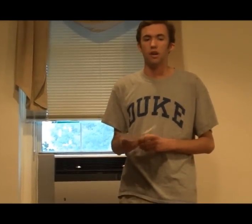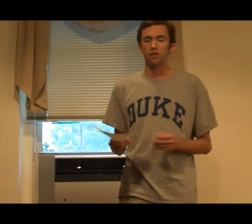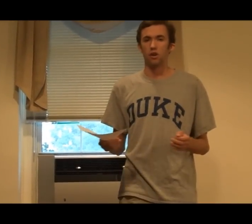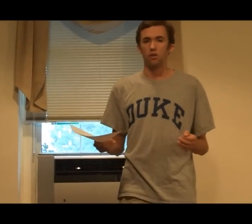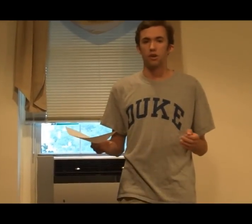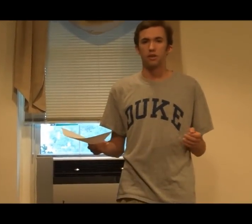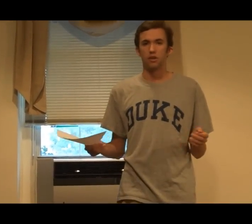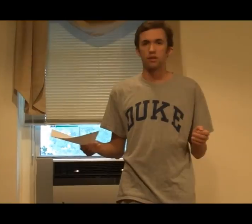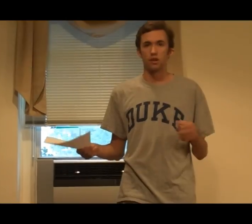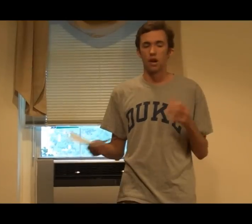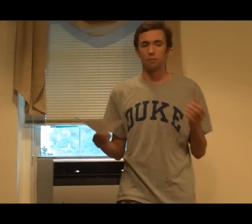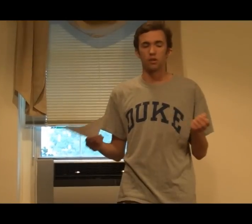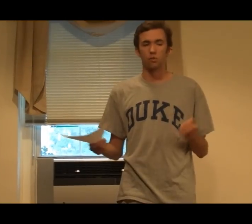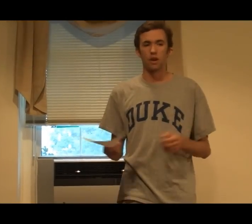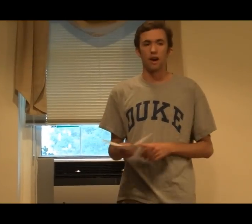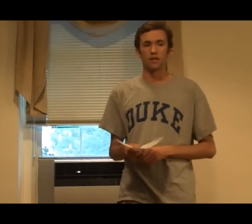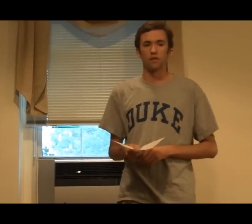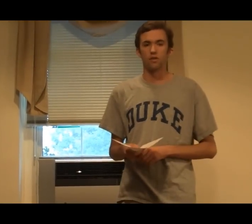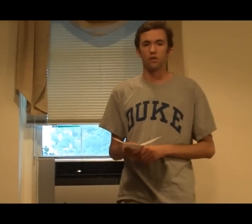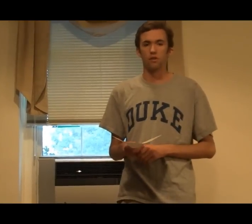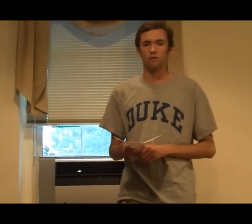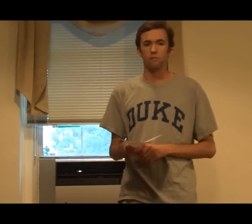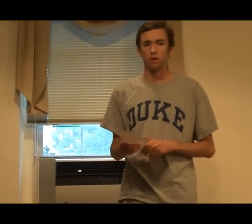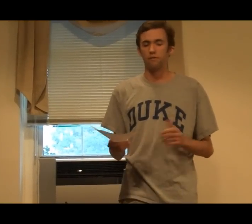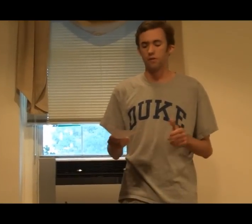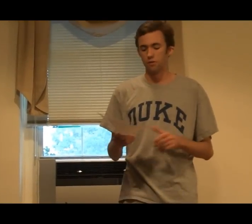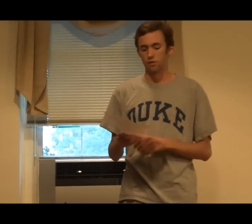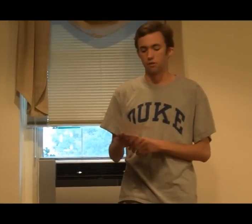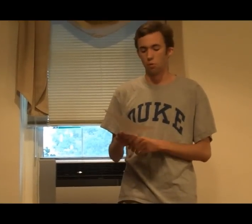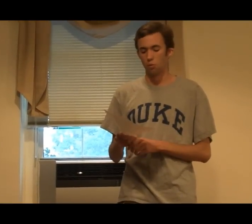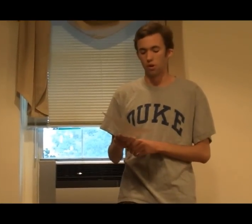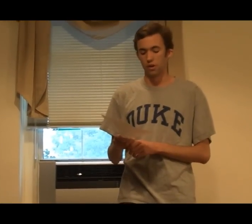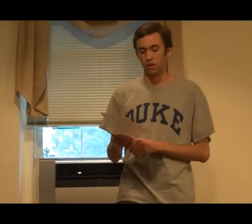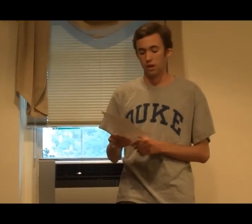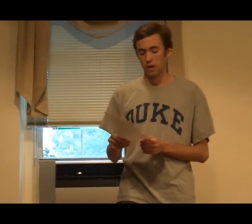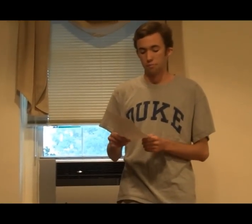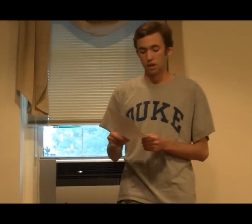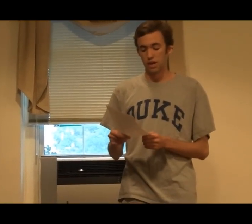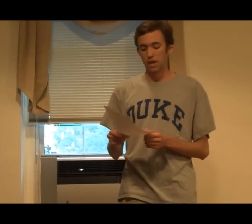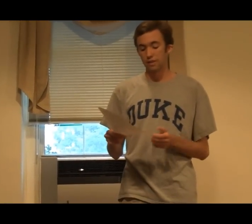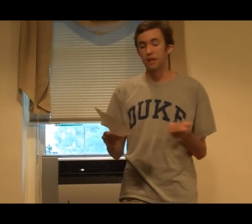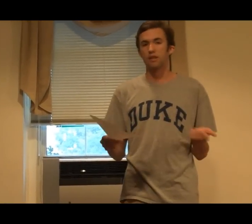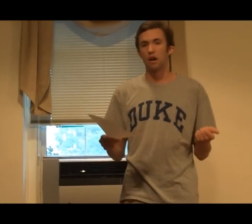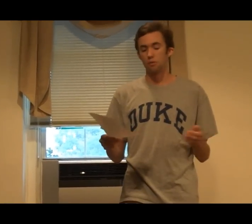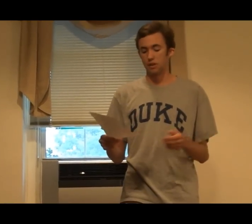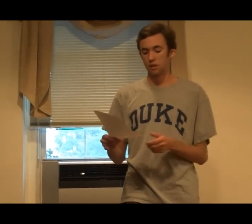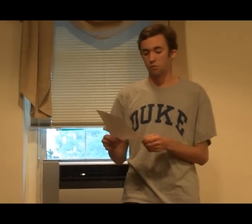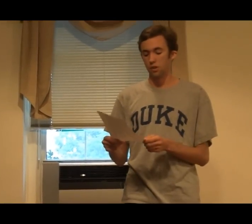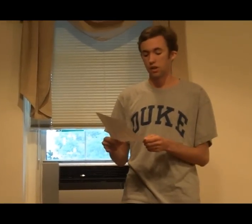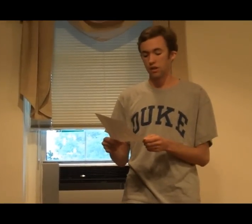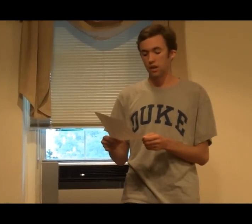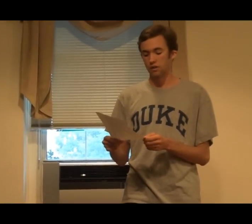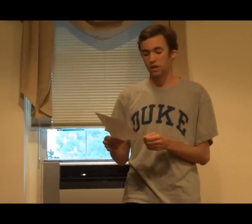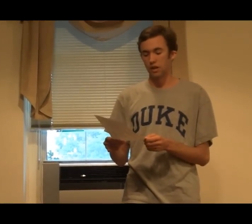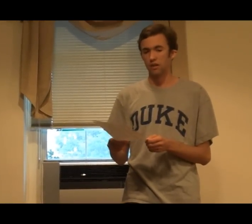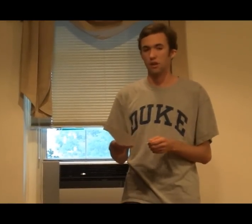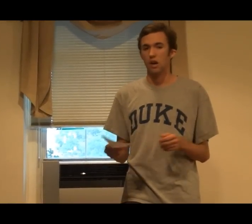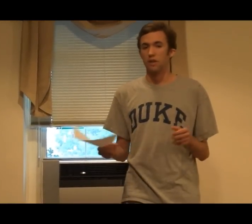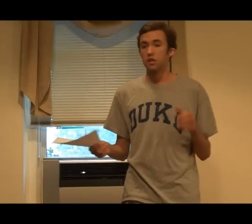So it's just a complex way of asking for a little bit of food or a reward. But again, that's not what we see when we look at the other studies. The